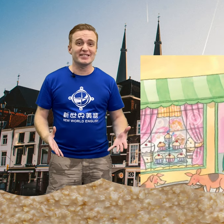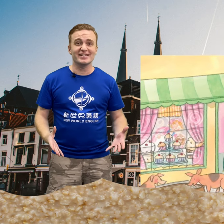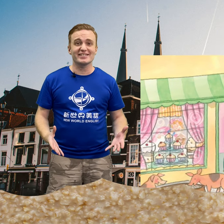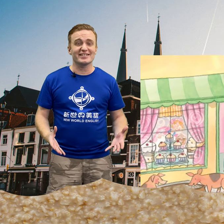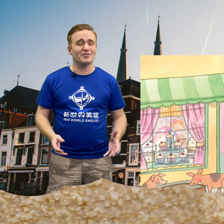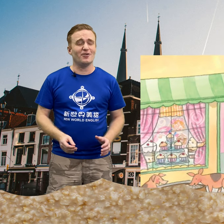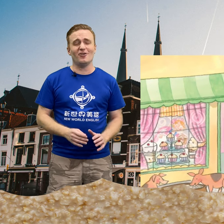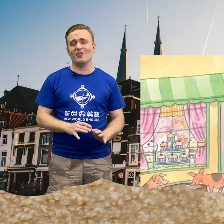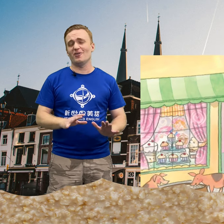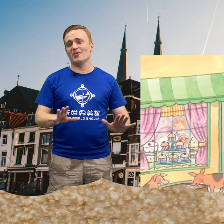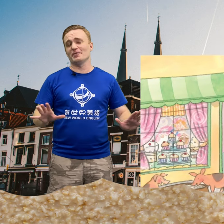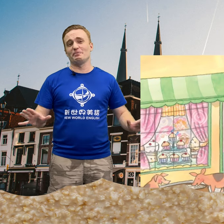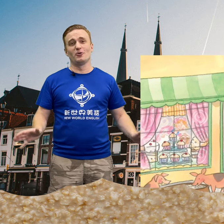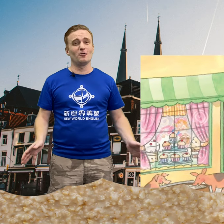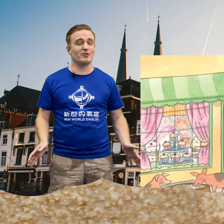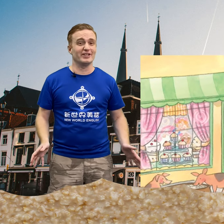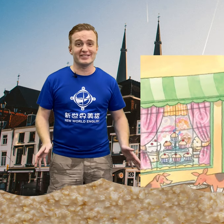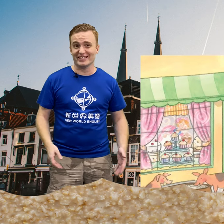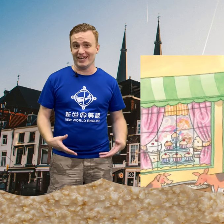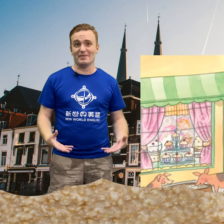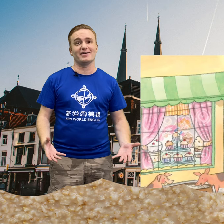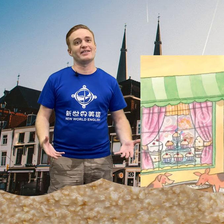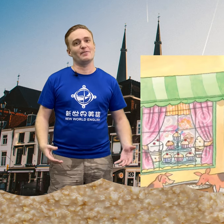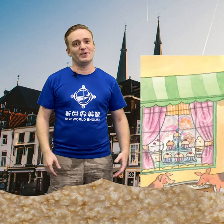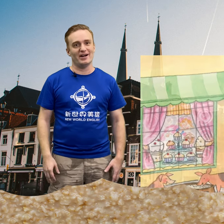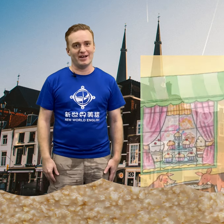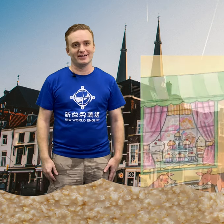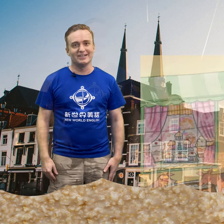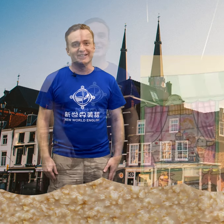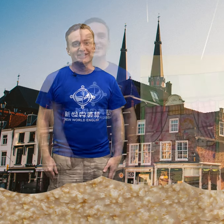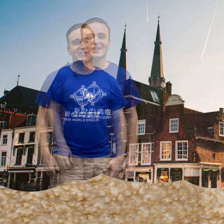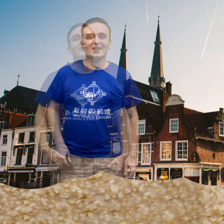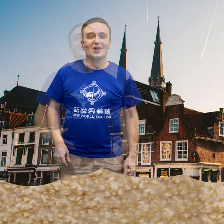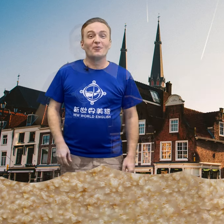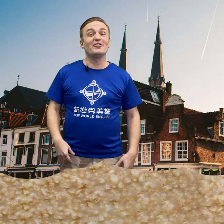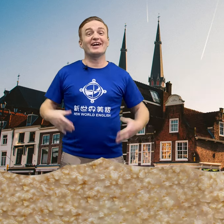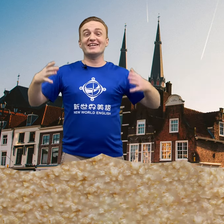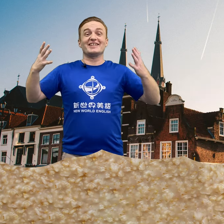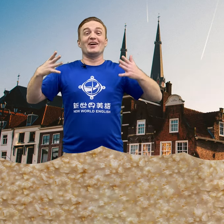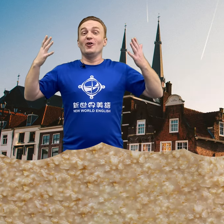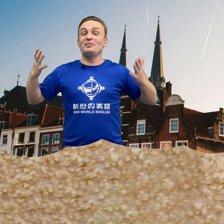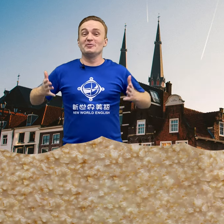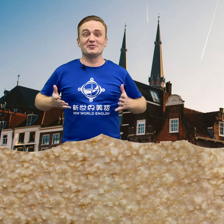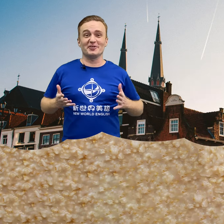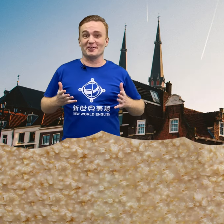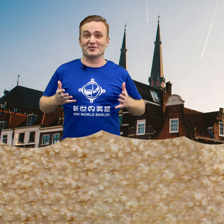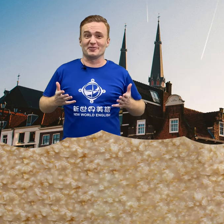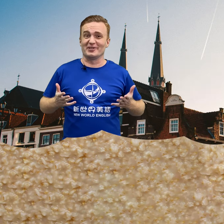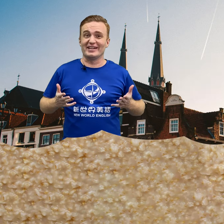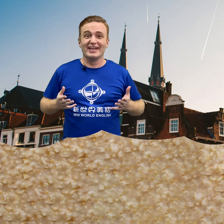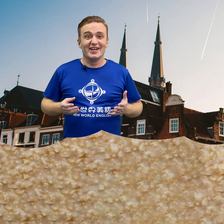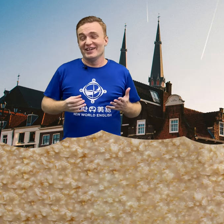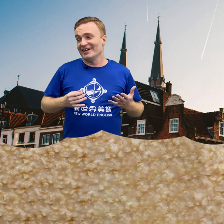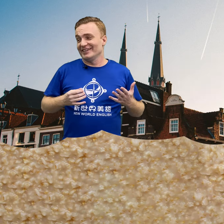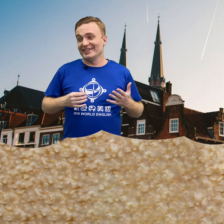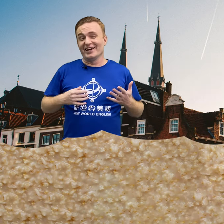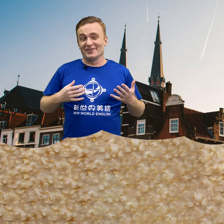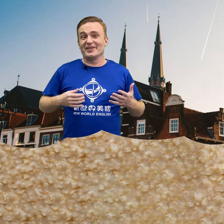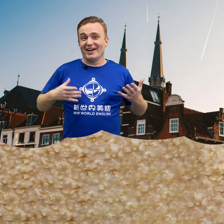and all the porridge that came out of that pot. Well, guys, I hope you enjoyed our story. Now, I